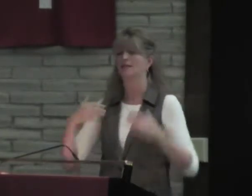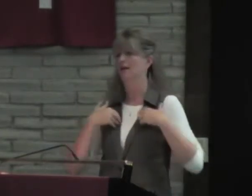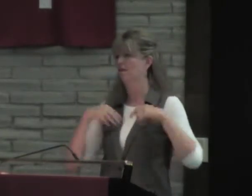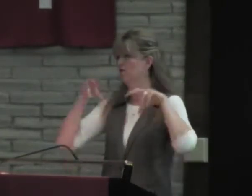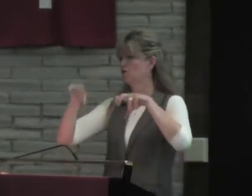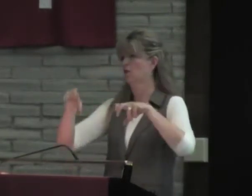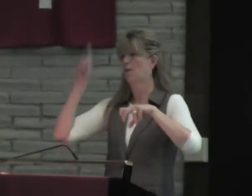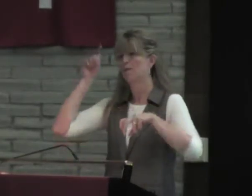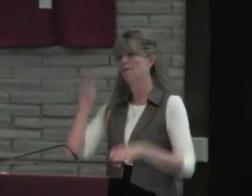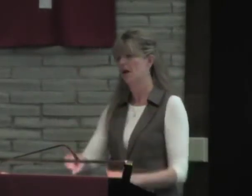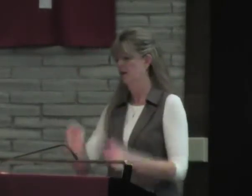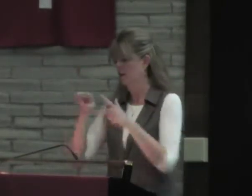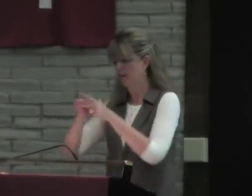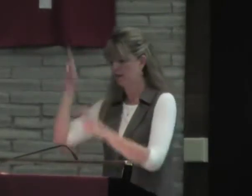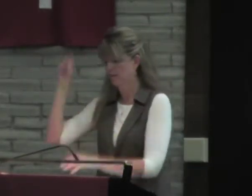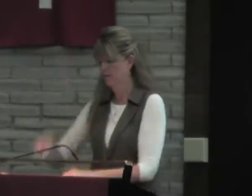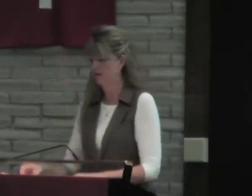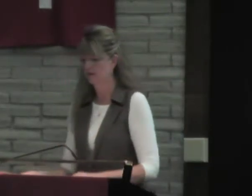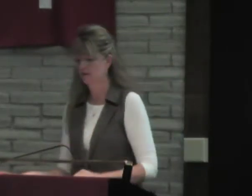So we must have a charge. We must.